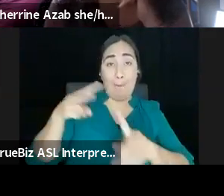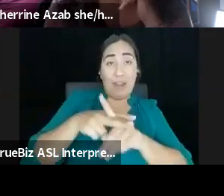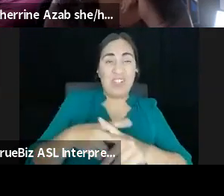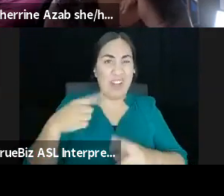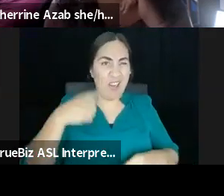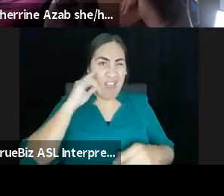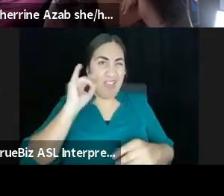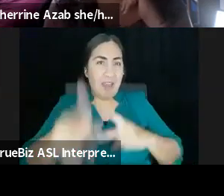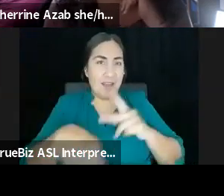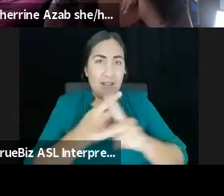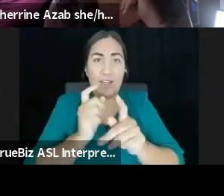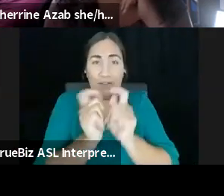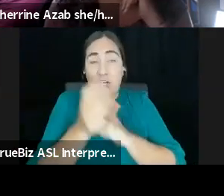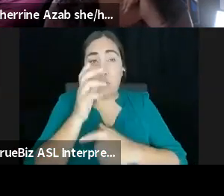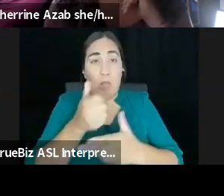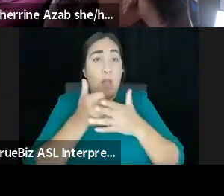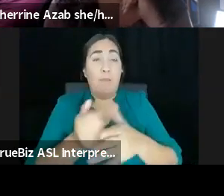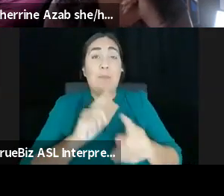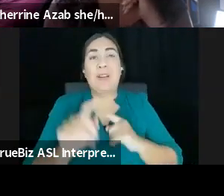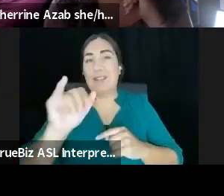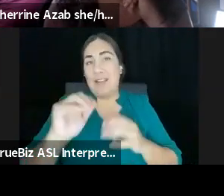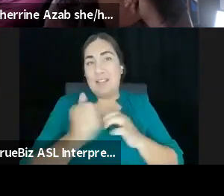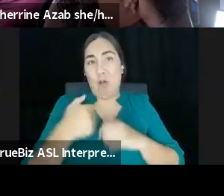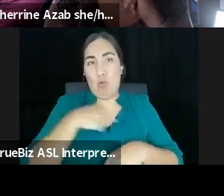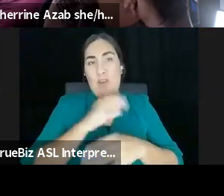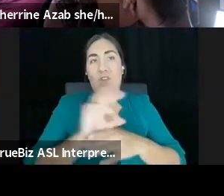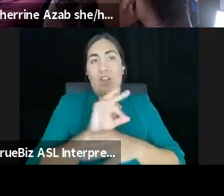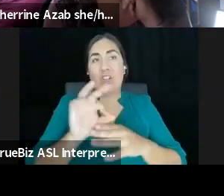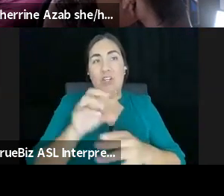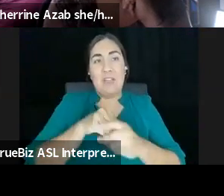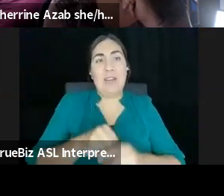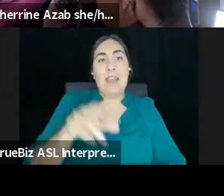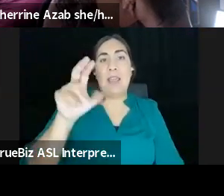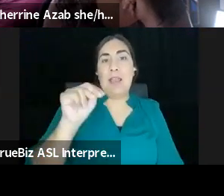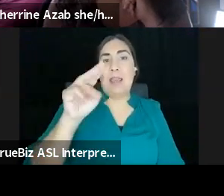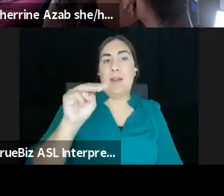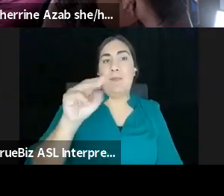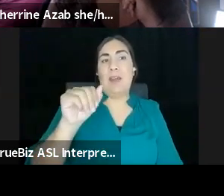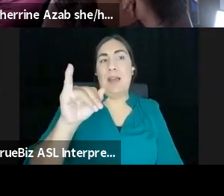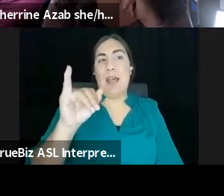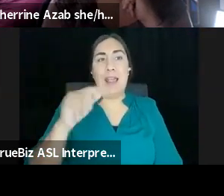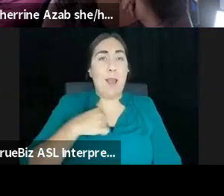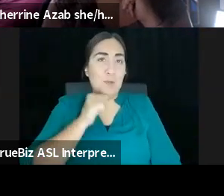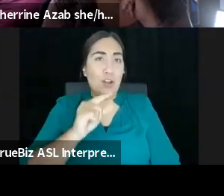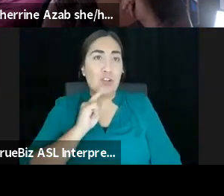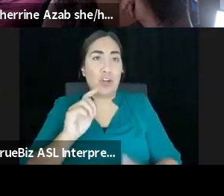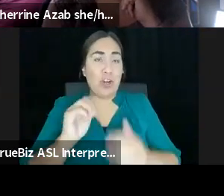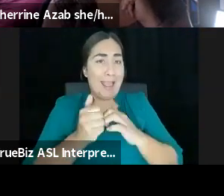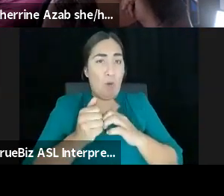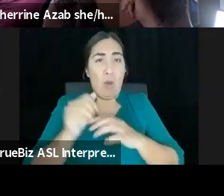But that's the way we function at NMAI. I'm not sure about the African American Museum. I know, um, they have a lot